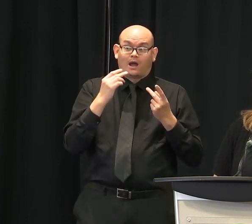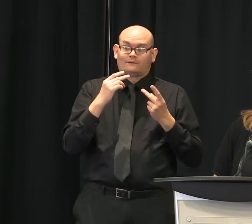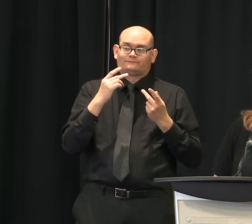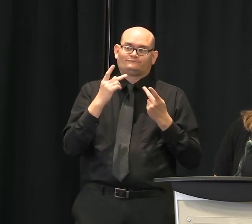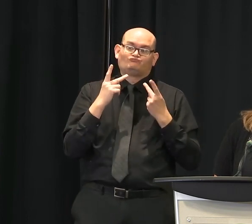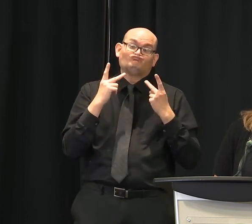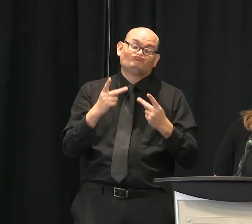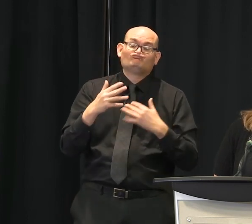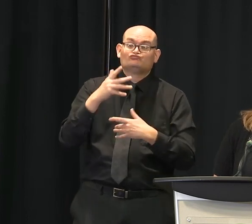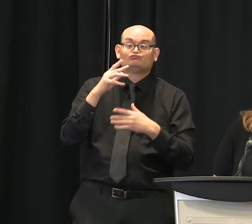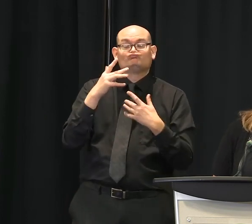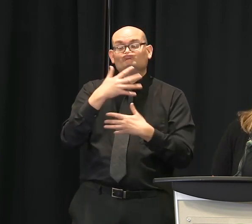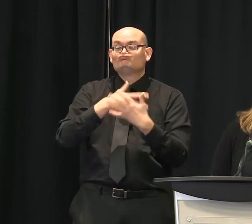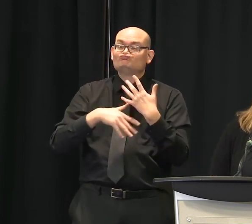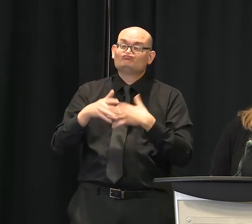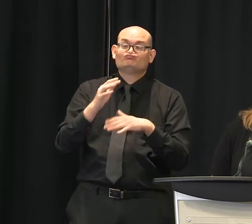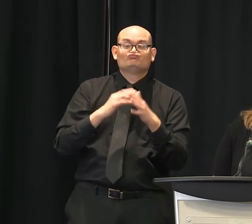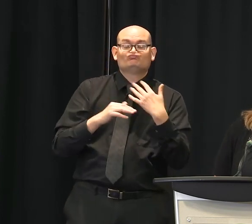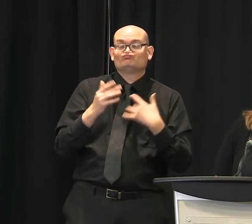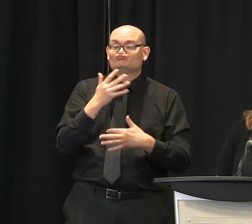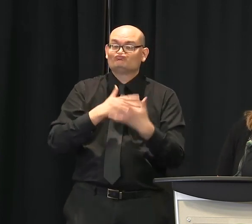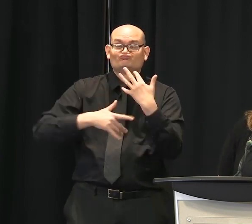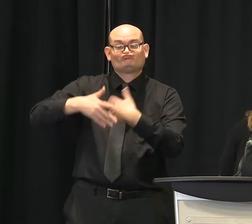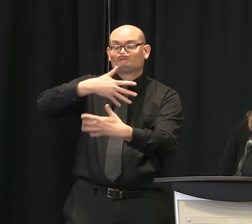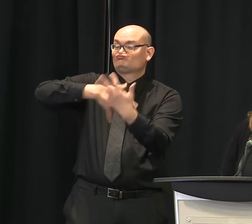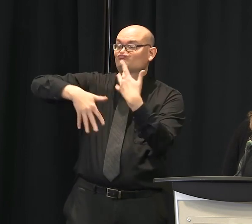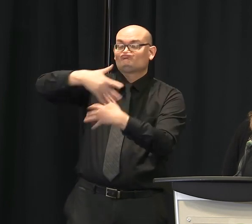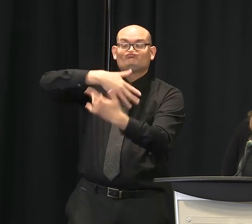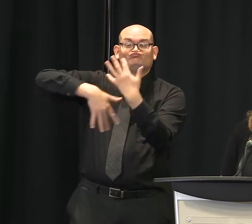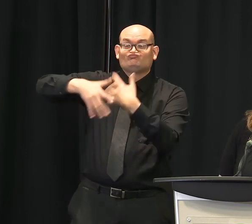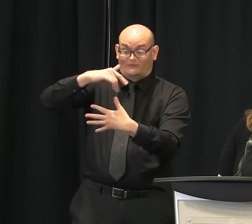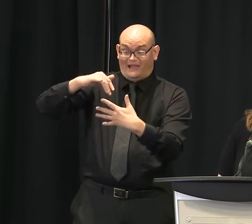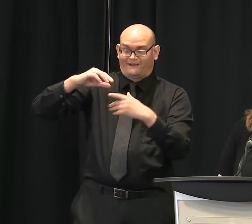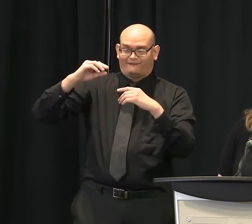welcome many visitors, both domestic and international, here every year.